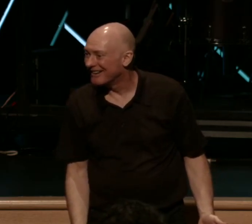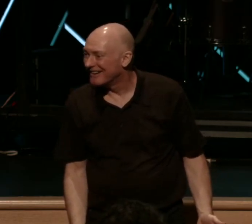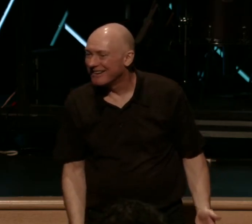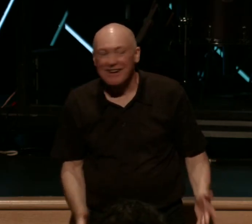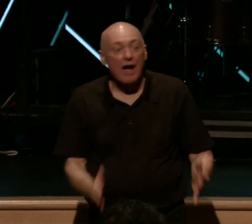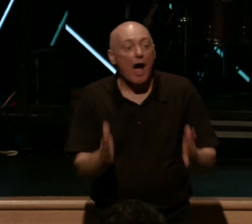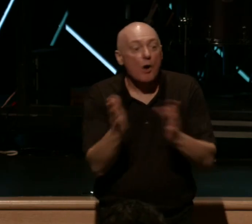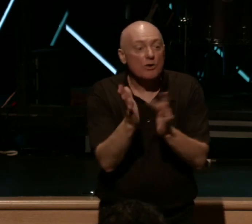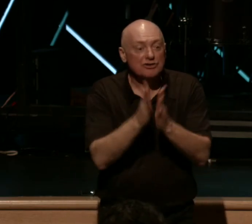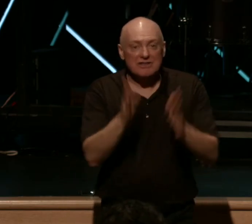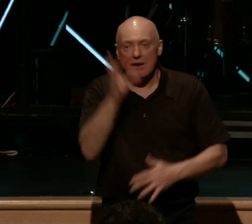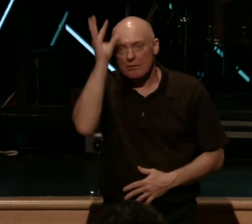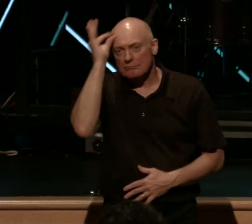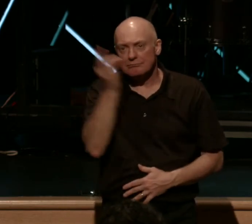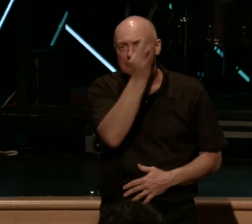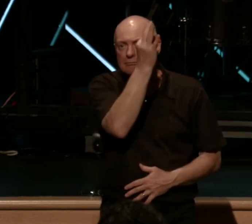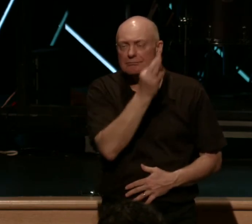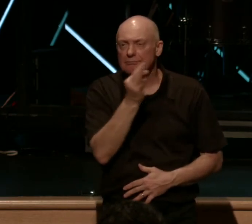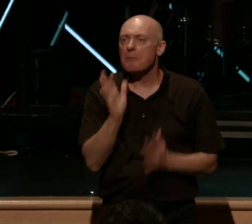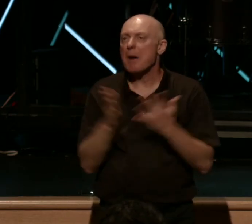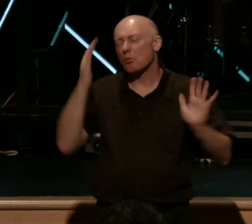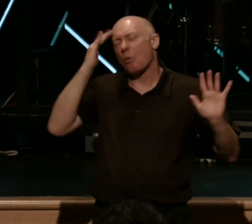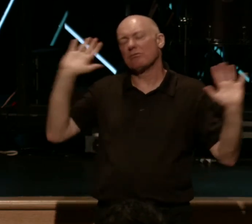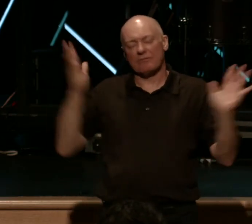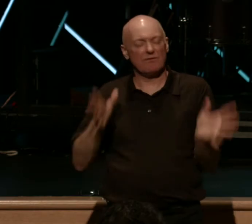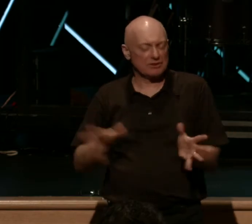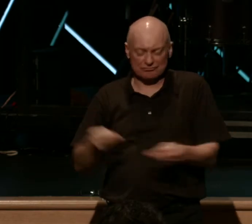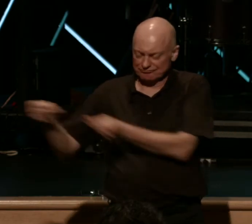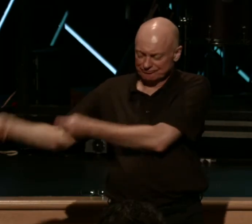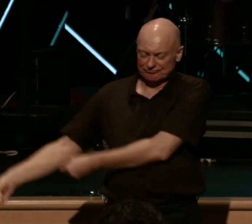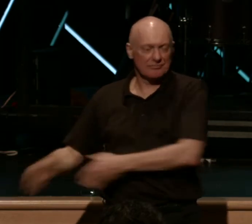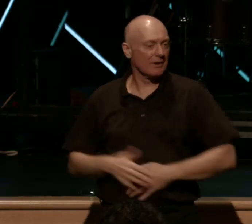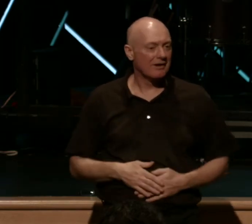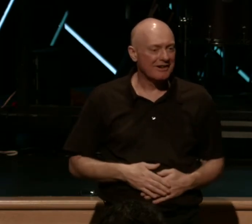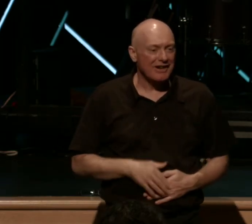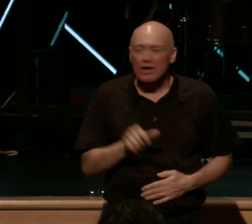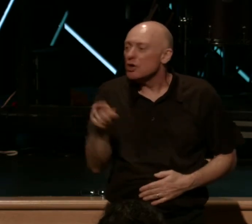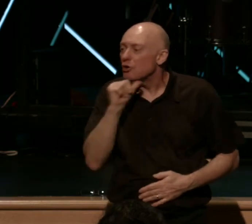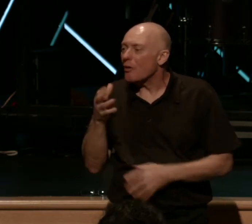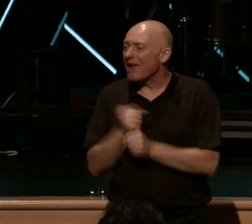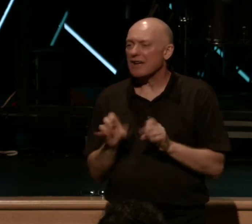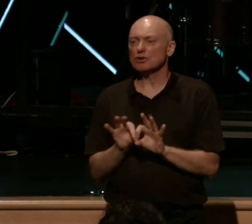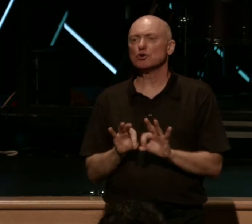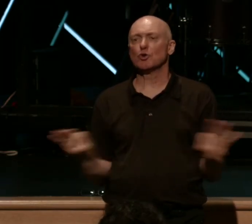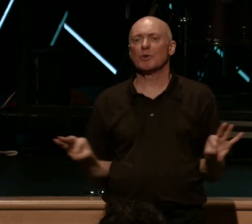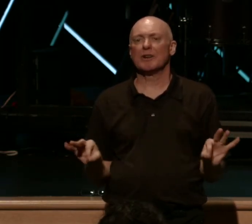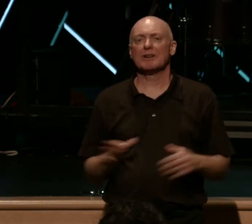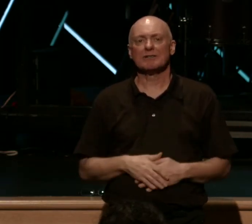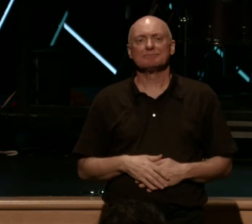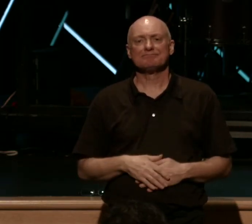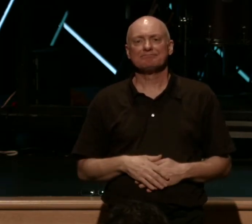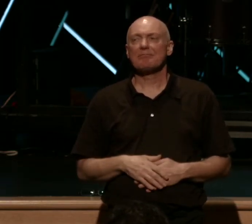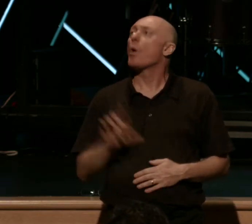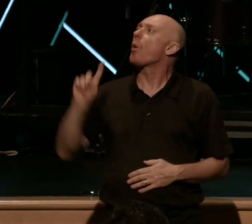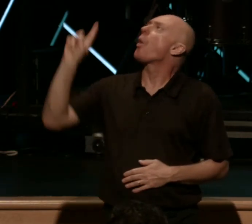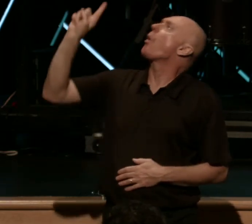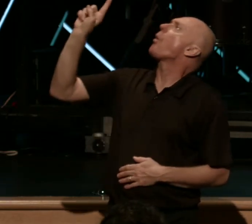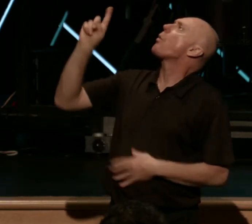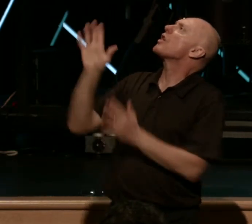to remember how God uses it. What I mean is, you don't get a degree and you say, we're done with this one. We're looking for book number two. This is the book.